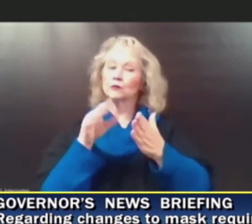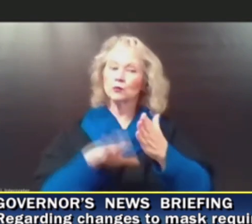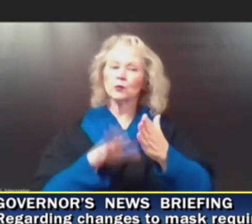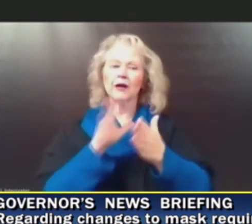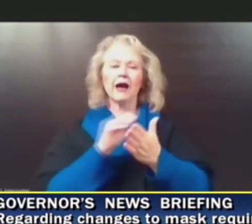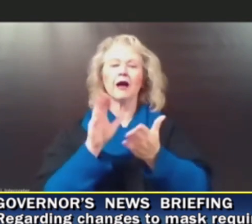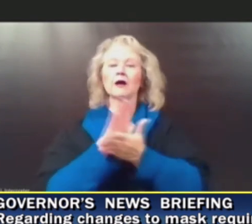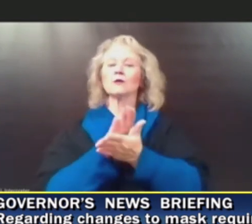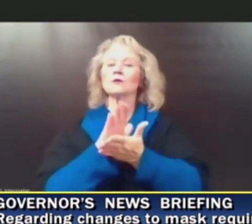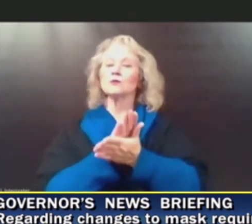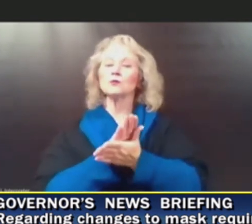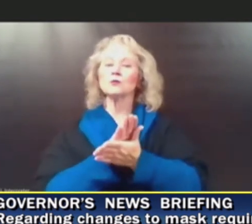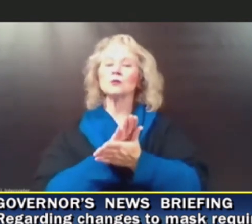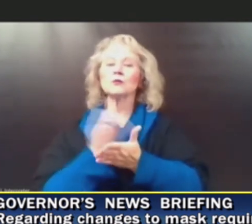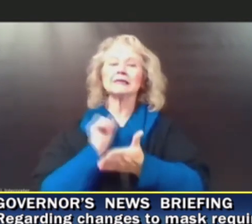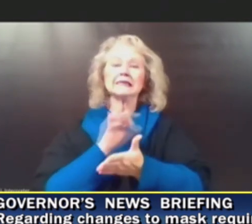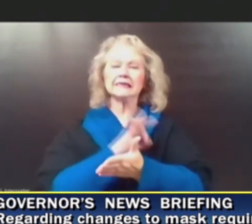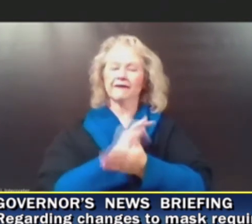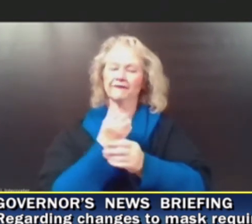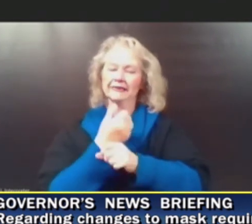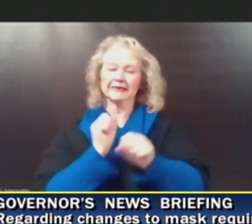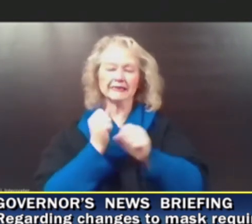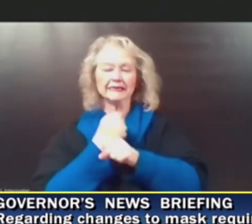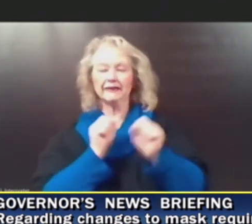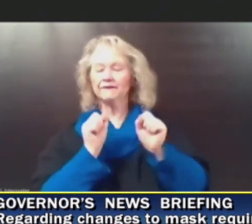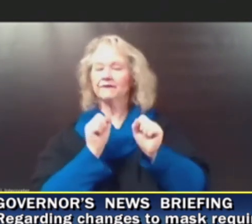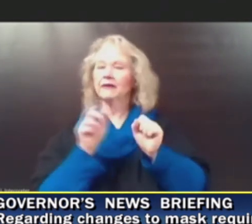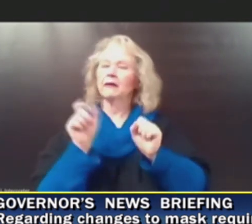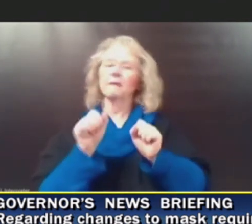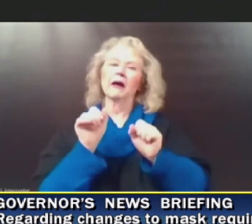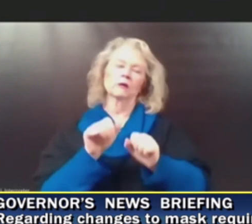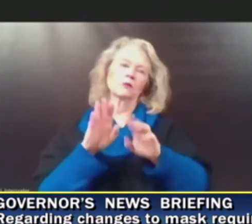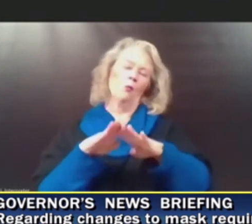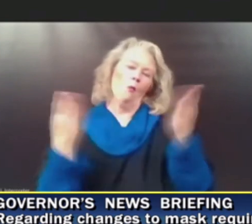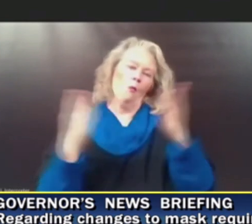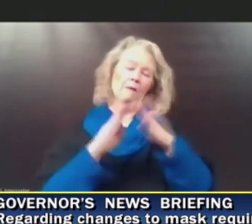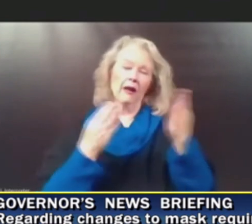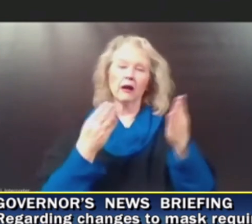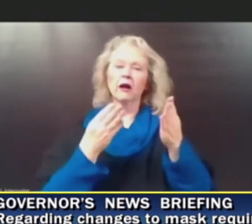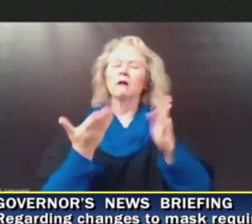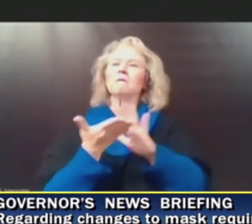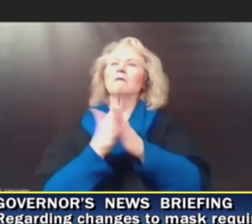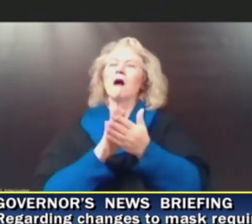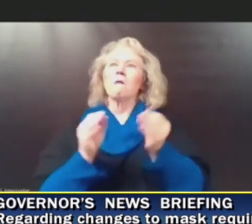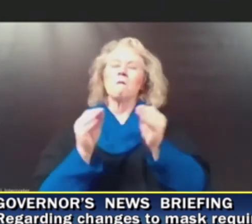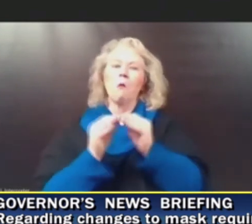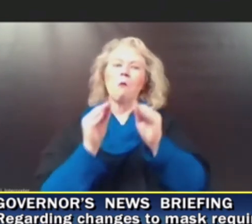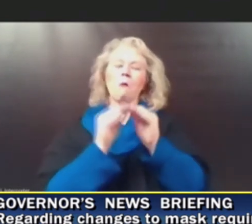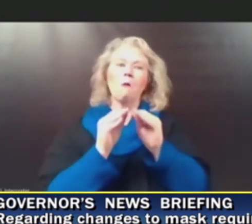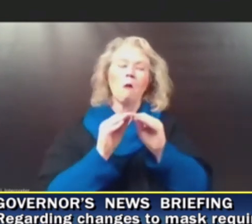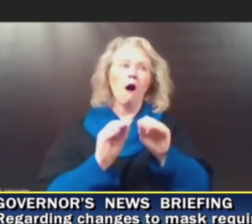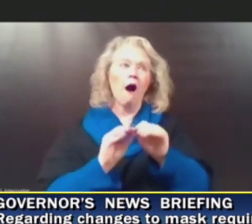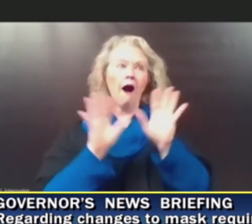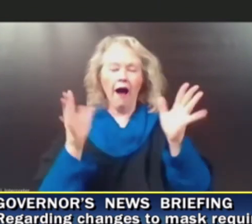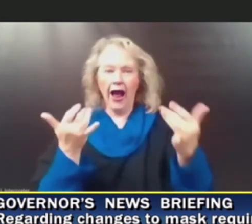school staff safe and keeping our schools open. What has become more evident to us now through the pandemic and where we are